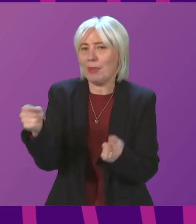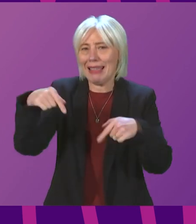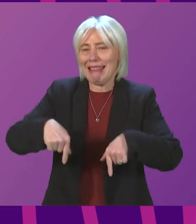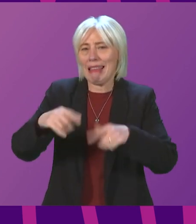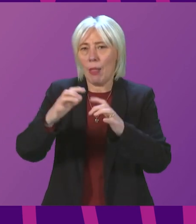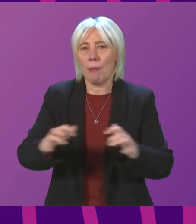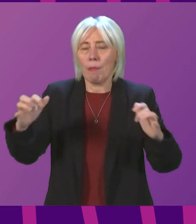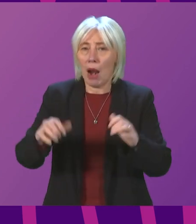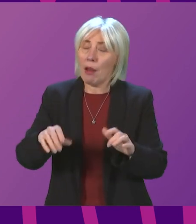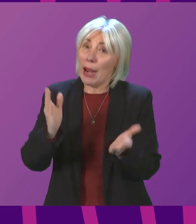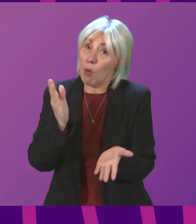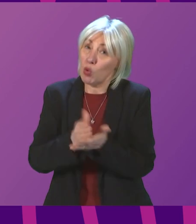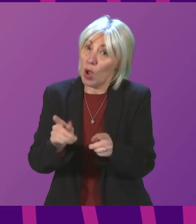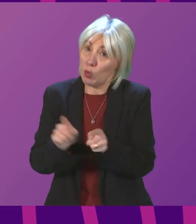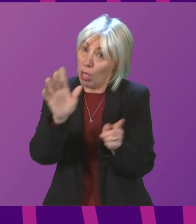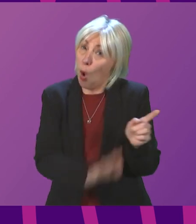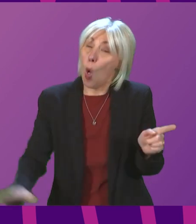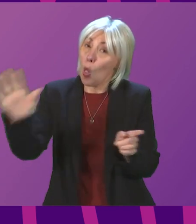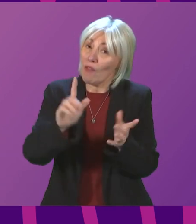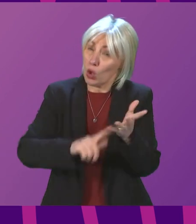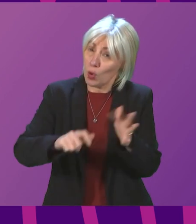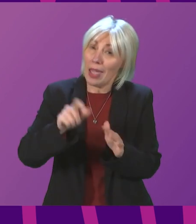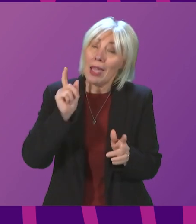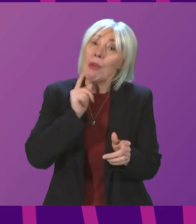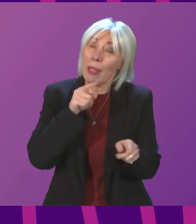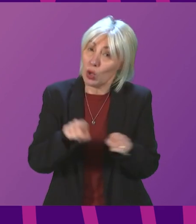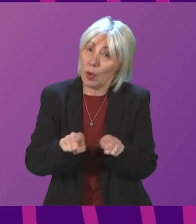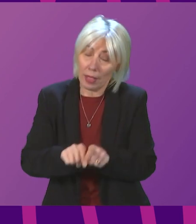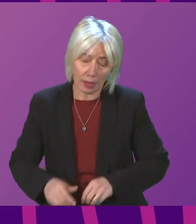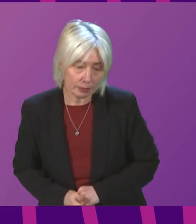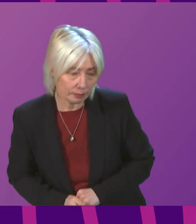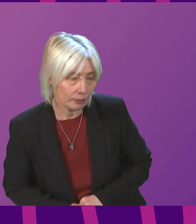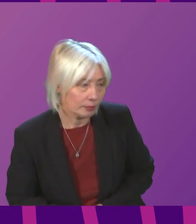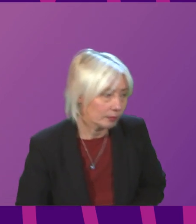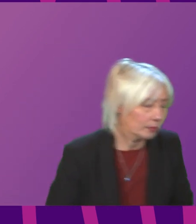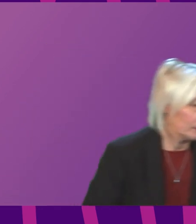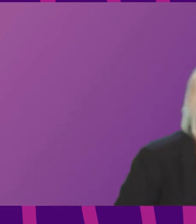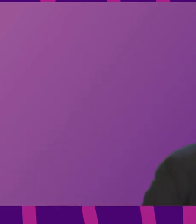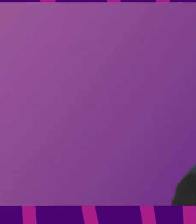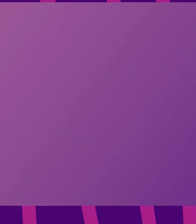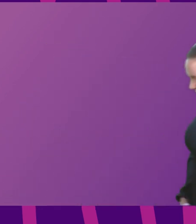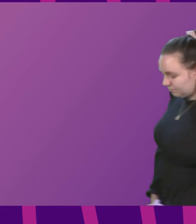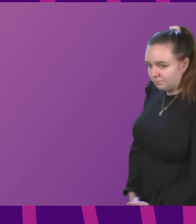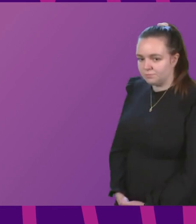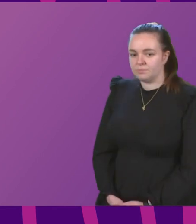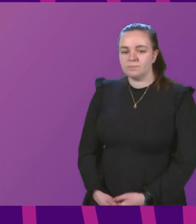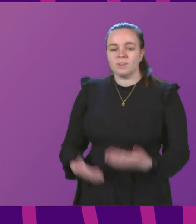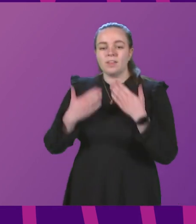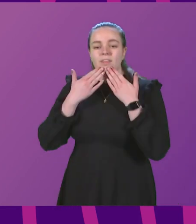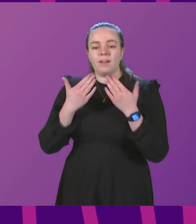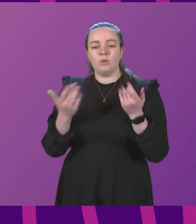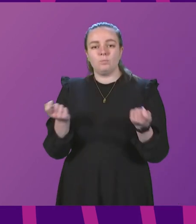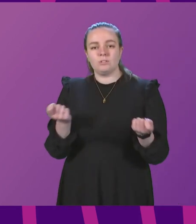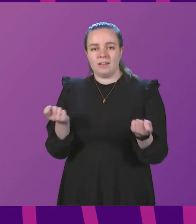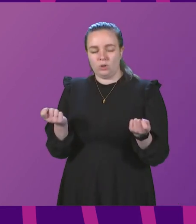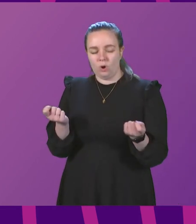importantly, by the vast majority of people across the country. Liz Smith, to be followed by Annabelle Ewing. Thank you, Presiding Officer. First